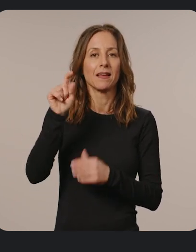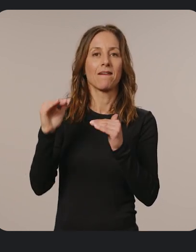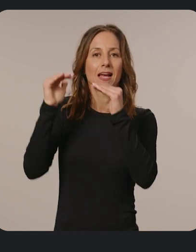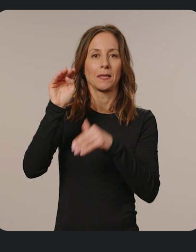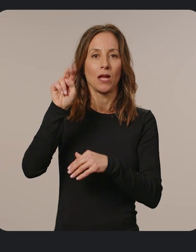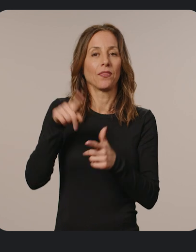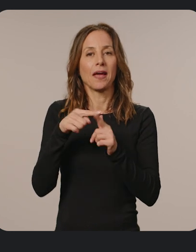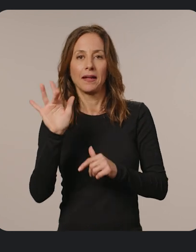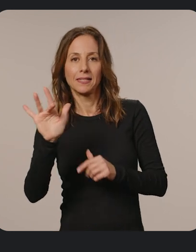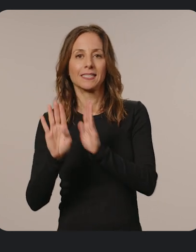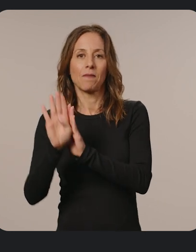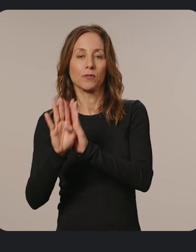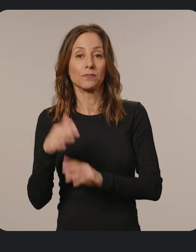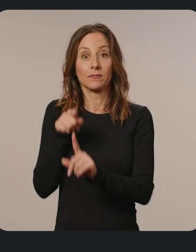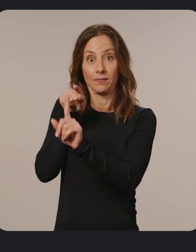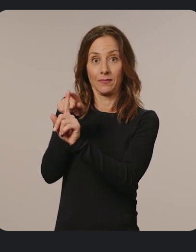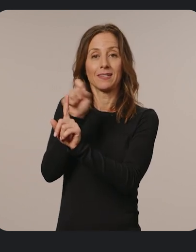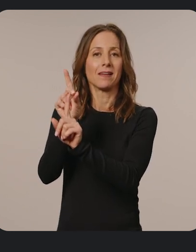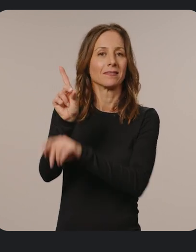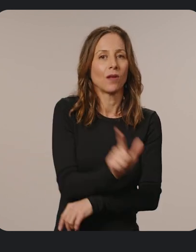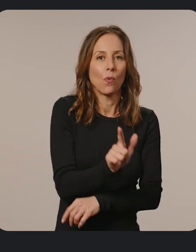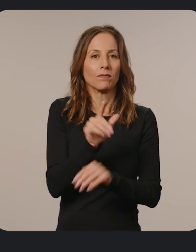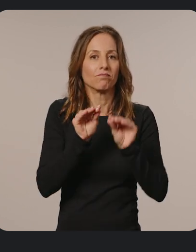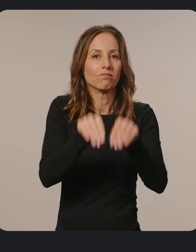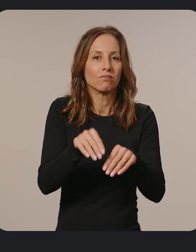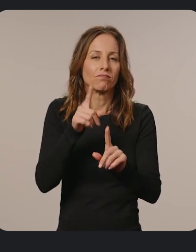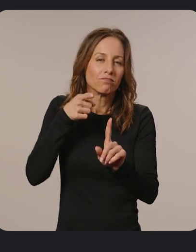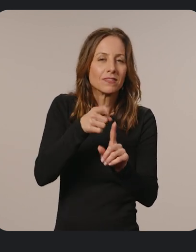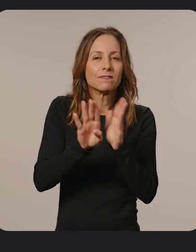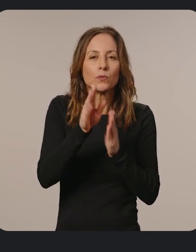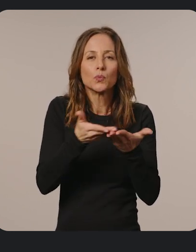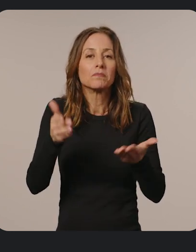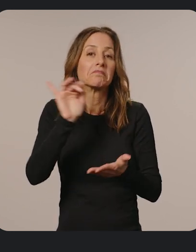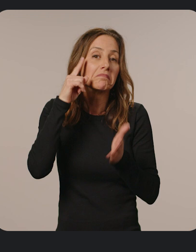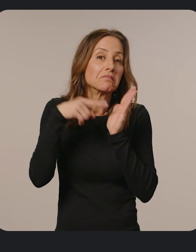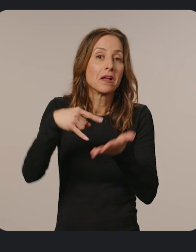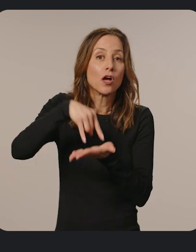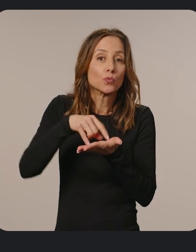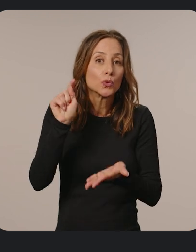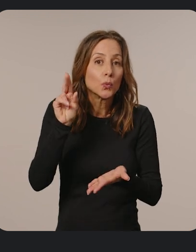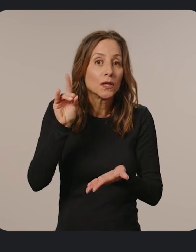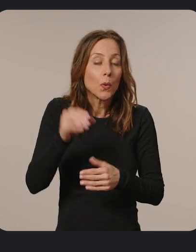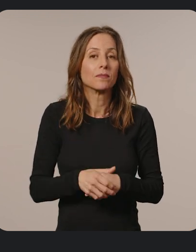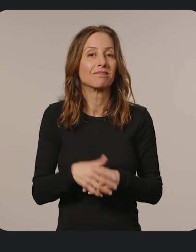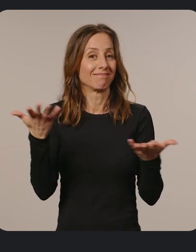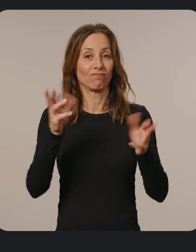Developers. From there, you can download and install your go-to dev tools such as Android Studio, and you'll be all